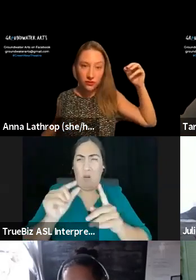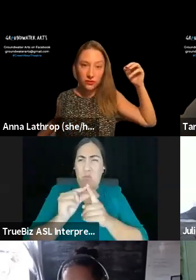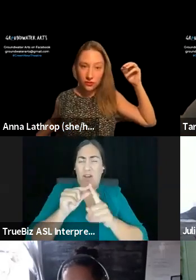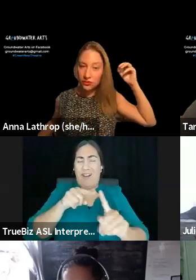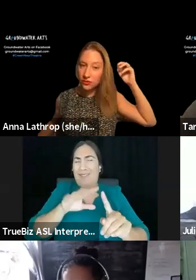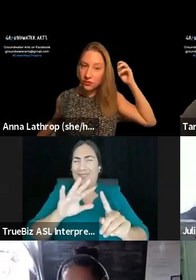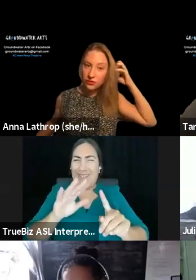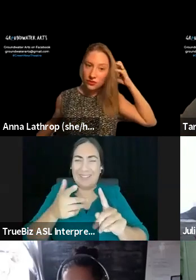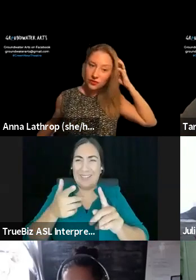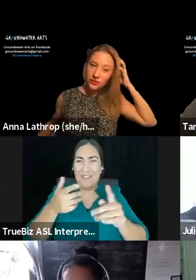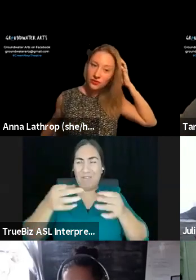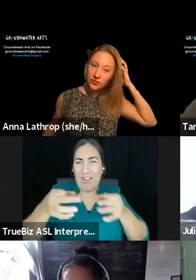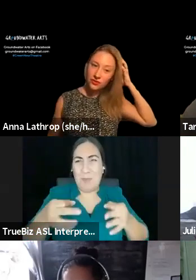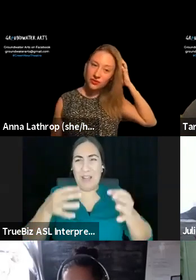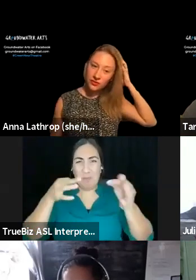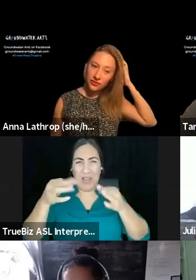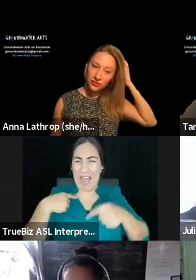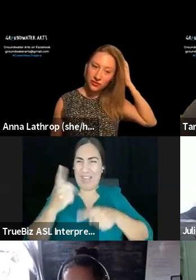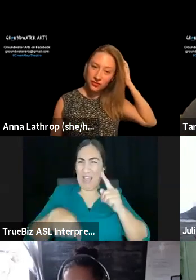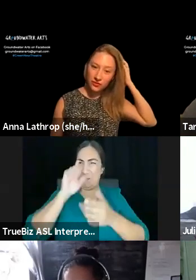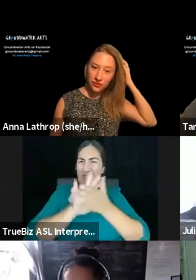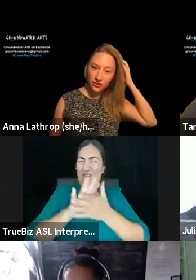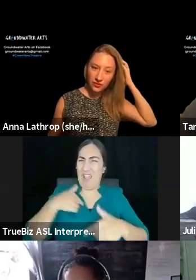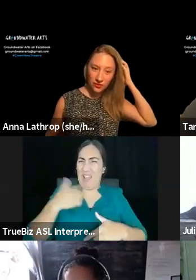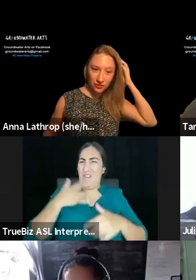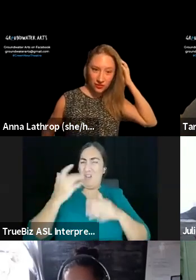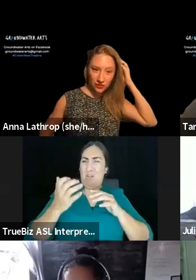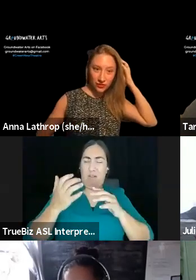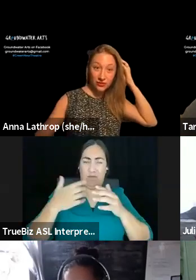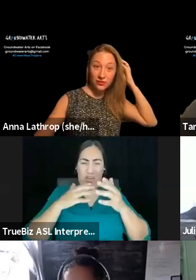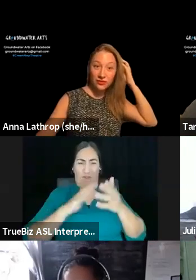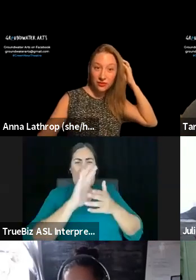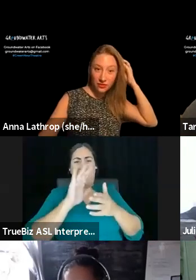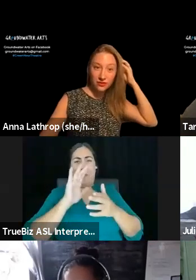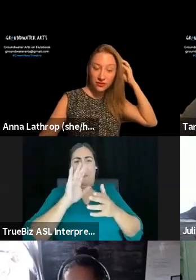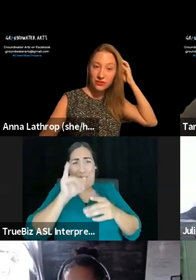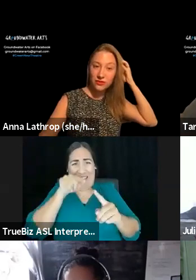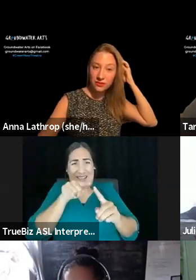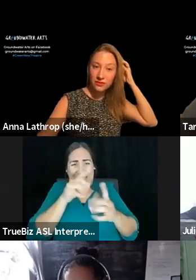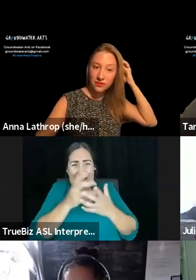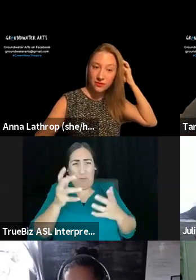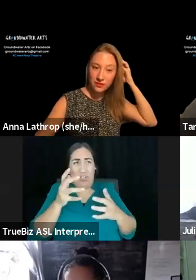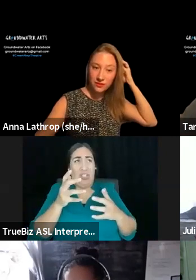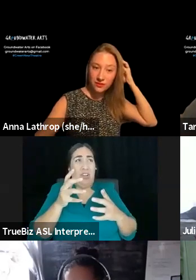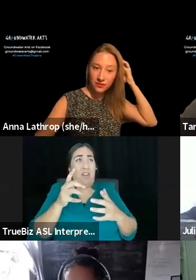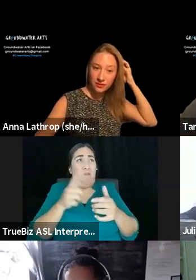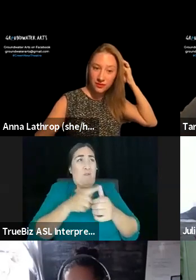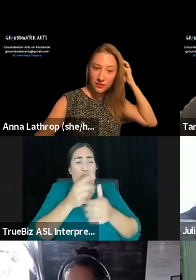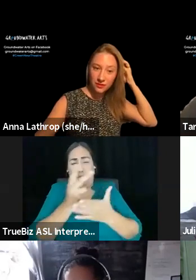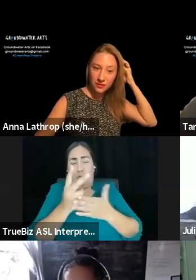that I have, I've been confronted by this as much just in this last two weeks after a huge racial justice